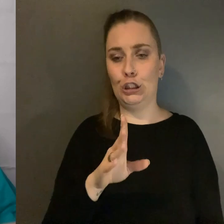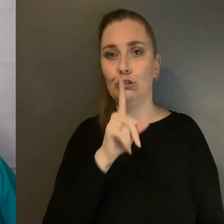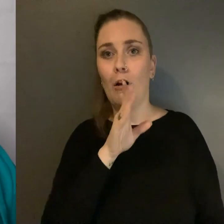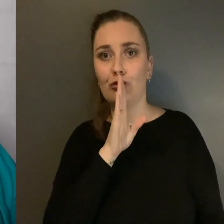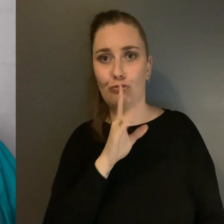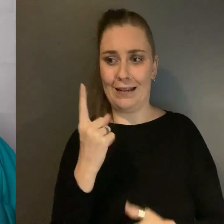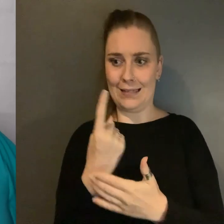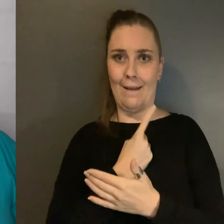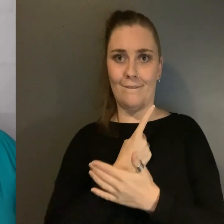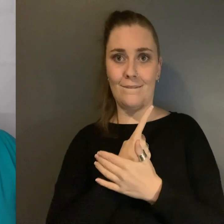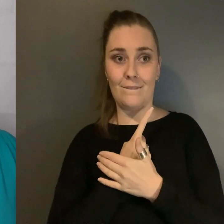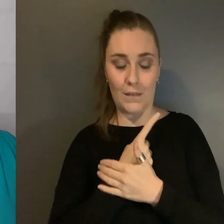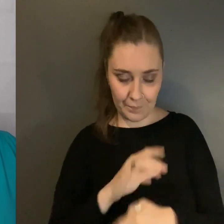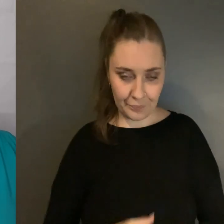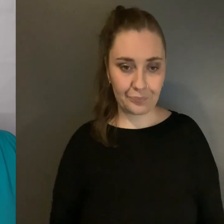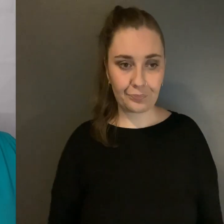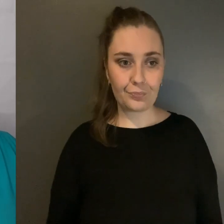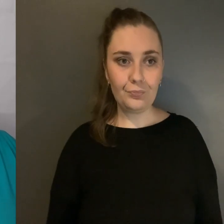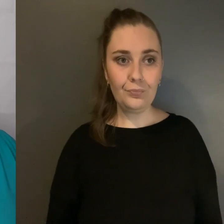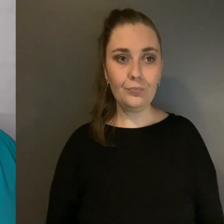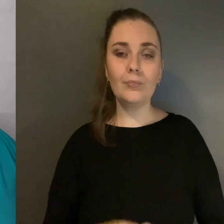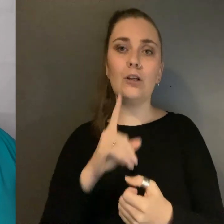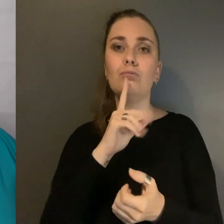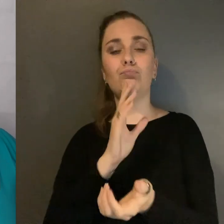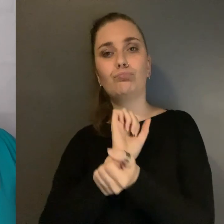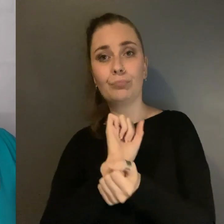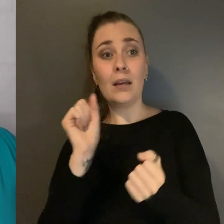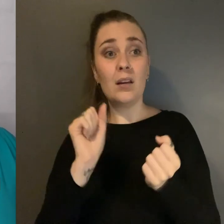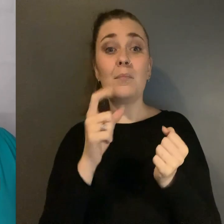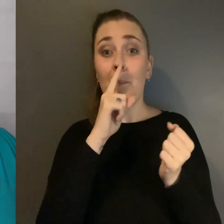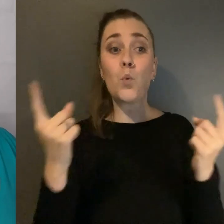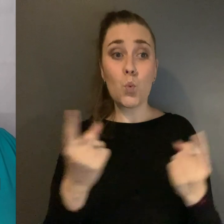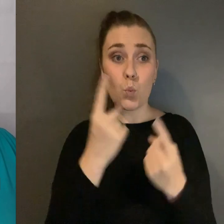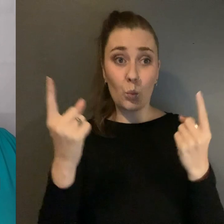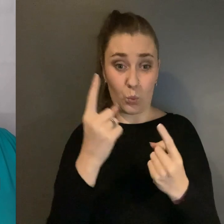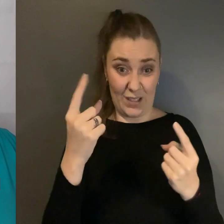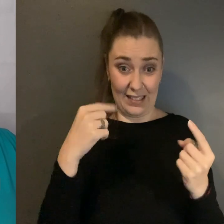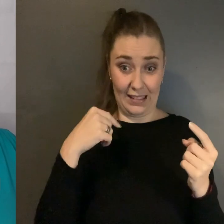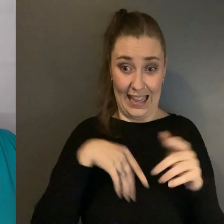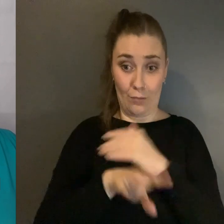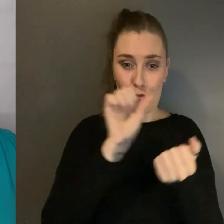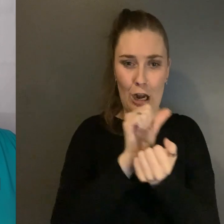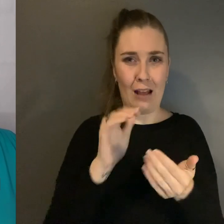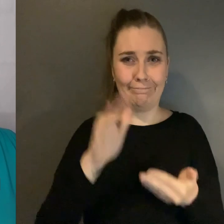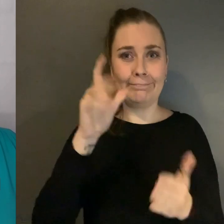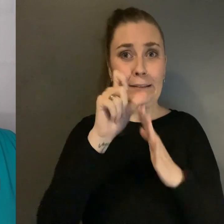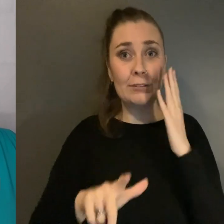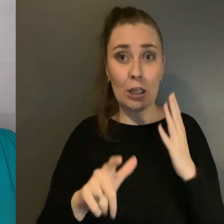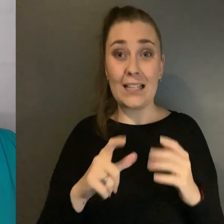dramatically overrepresented in prisons In a Human Rights Watch interview, The Horror of Australia's Prisons